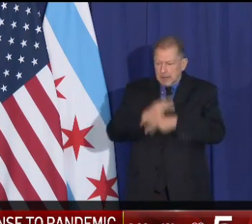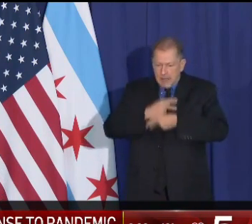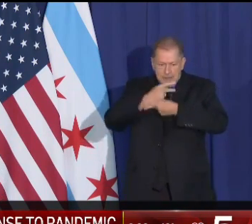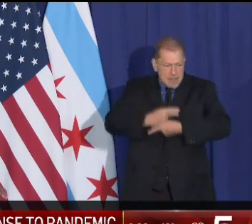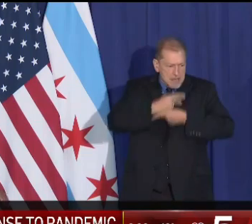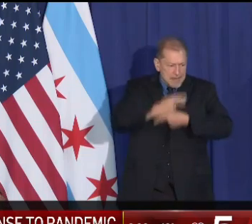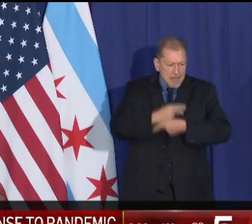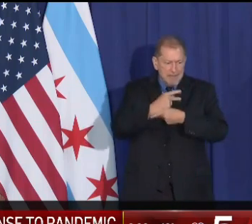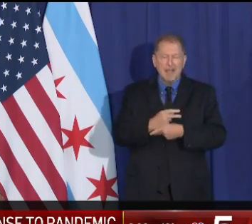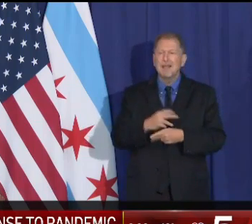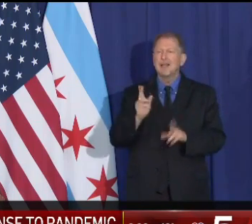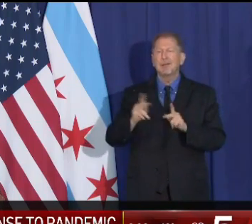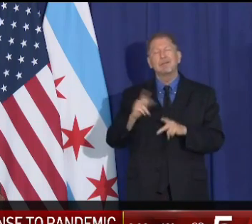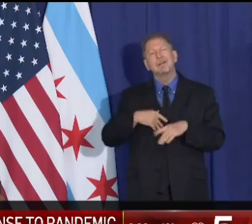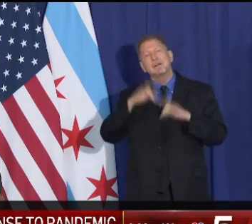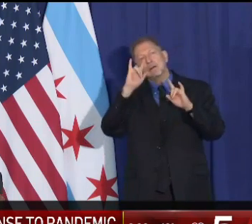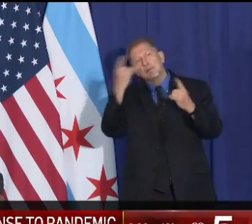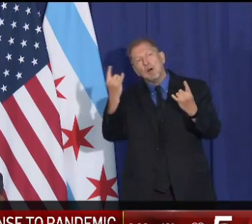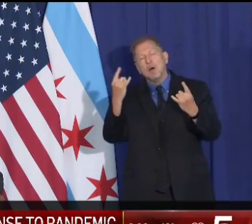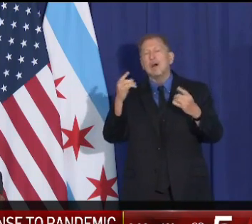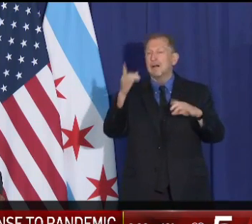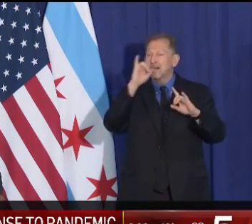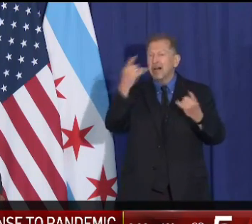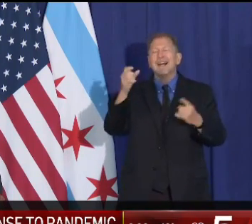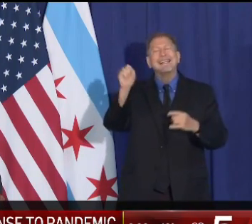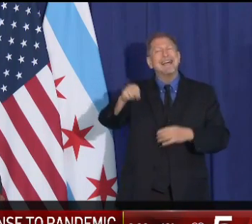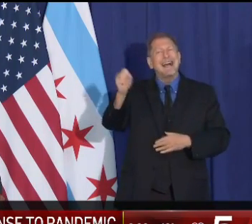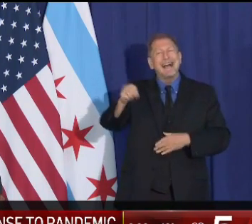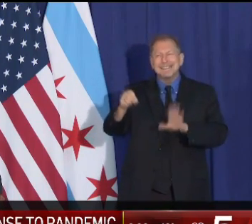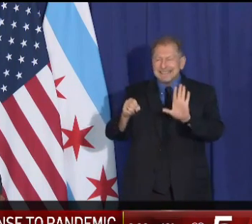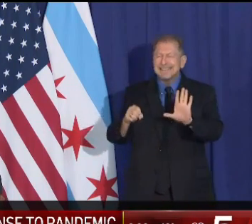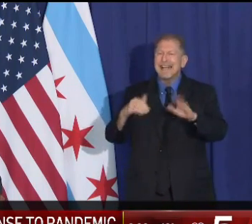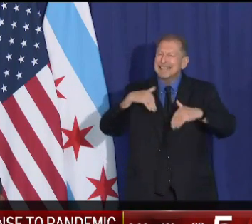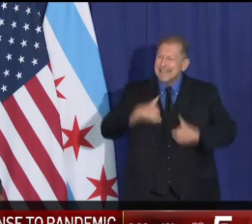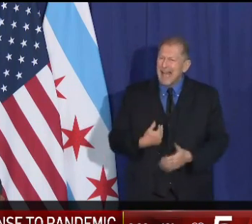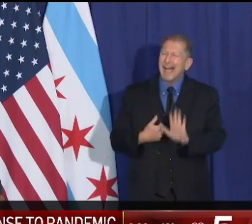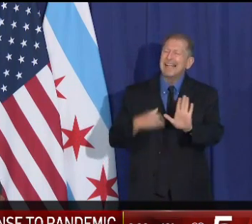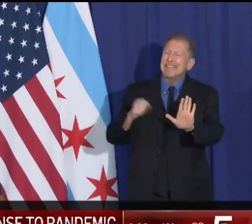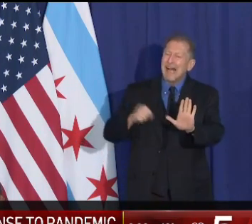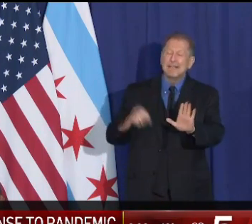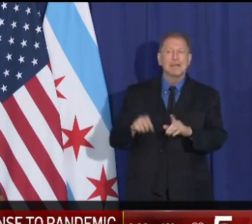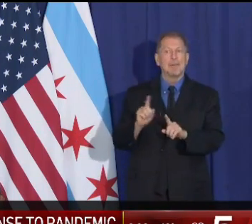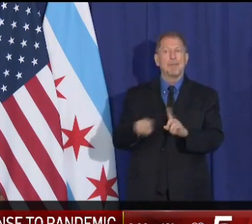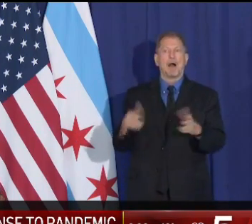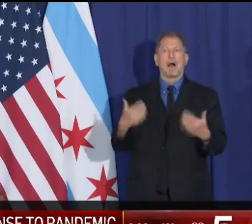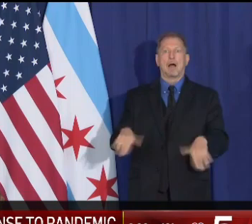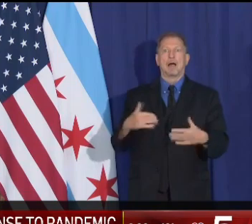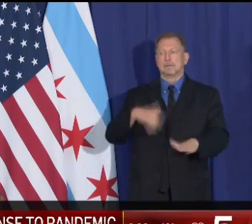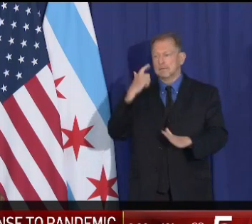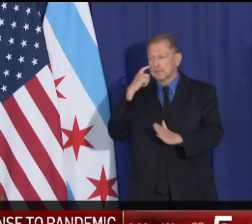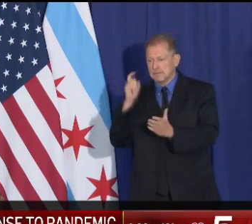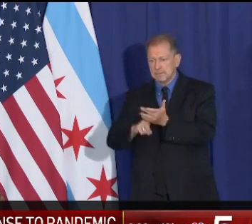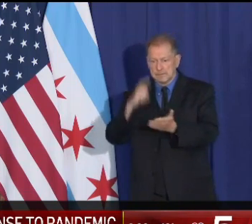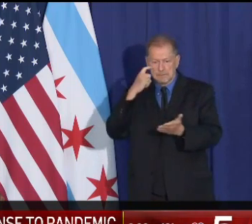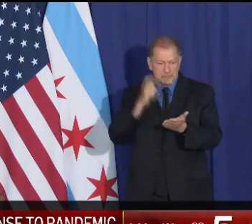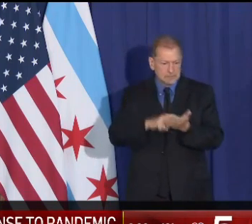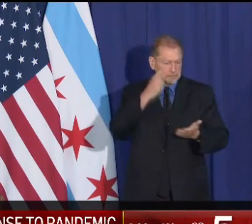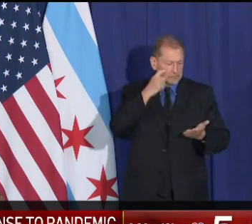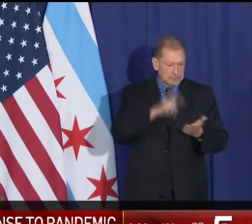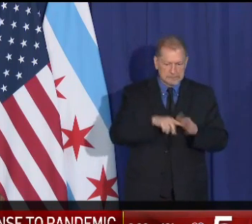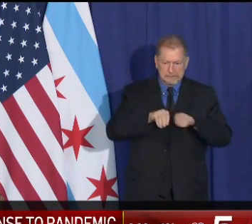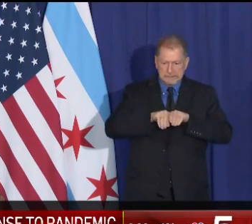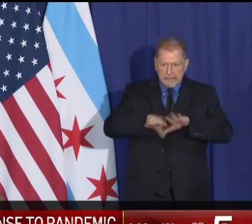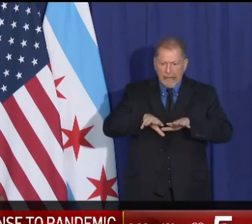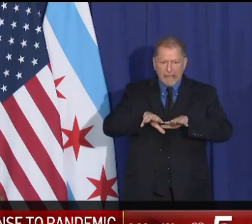that people have. But folks, given what we're seeing and the incredible escalation of